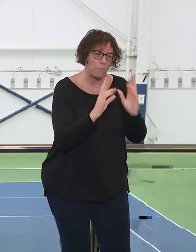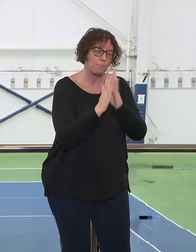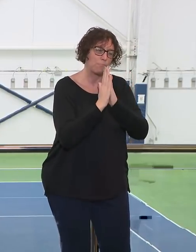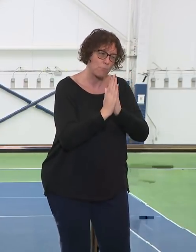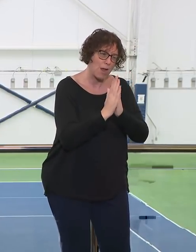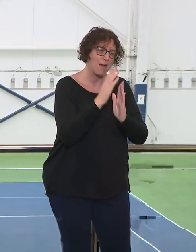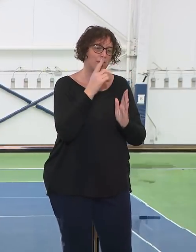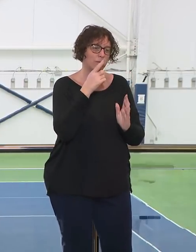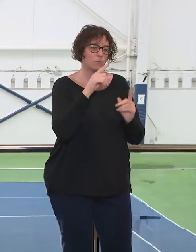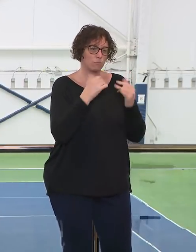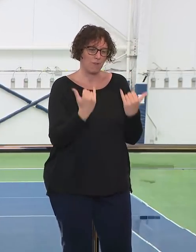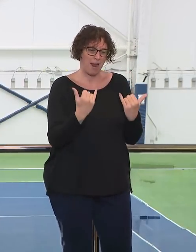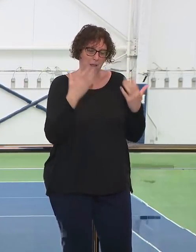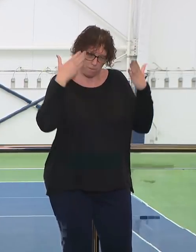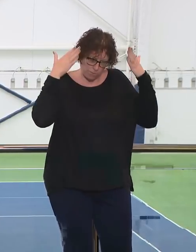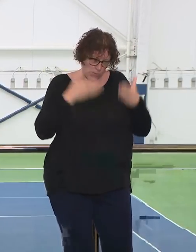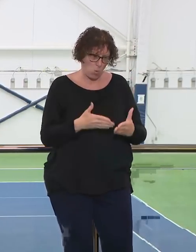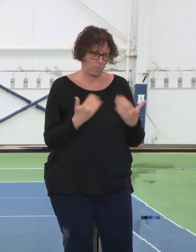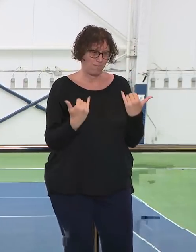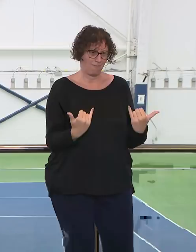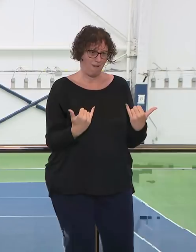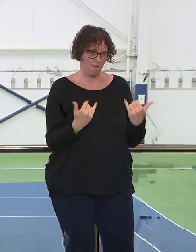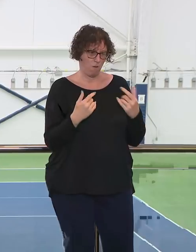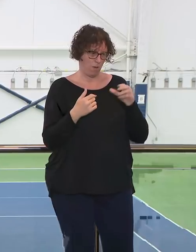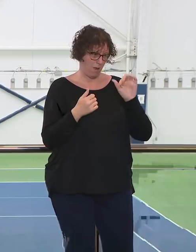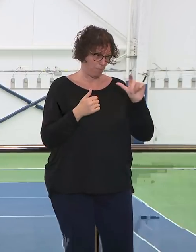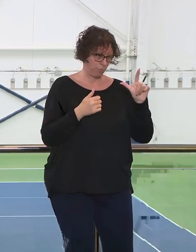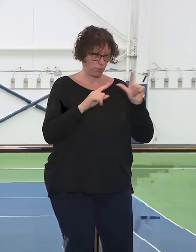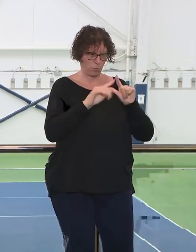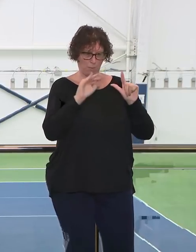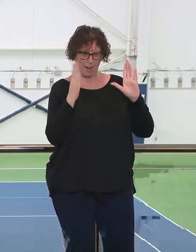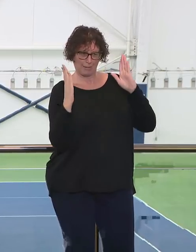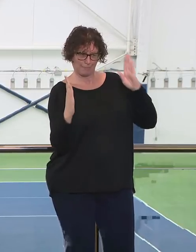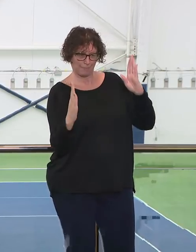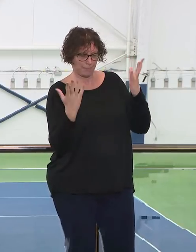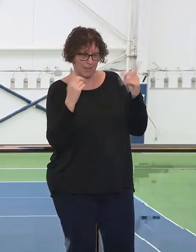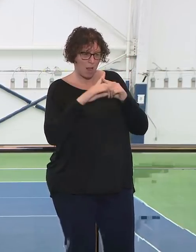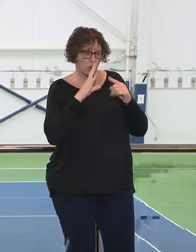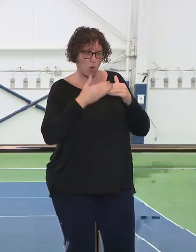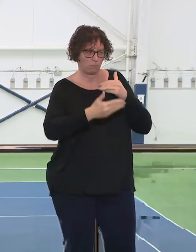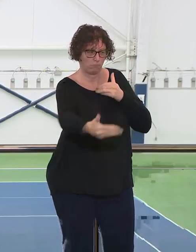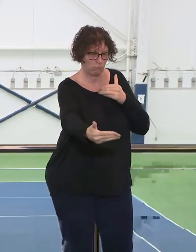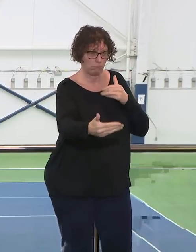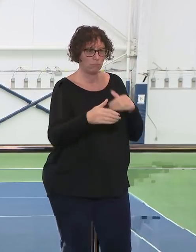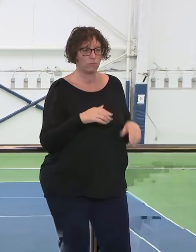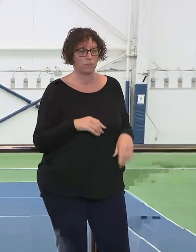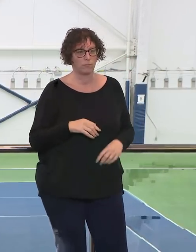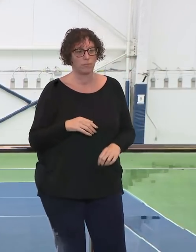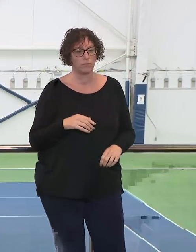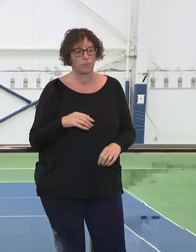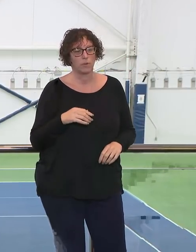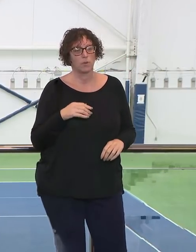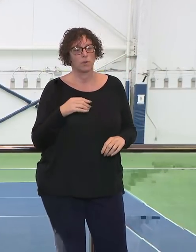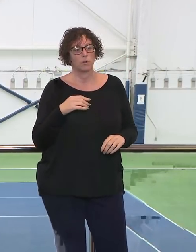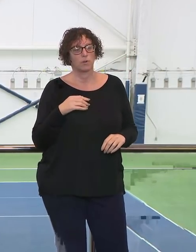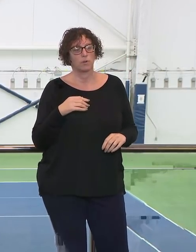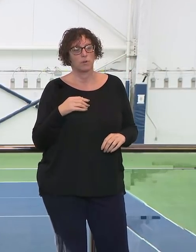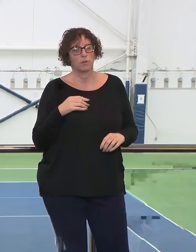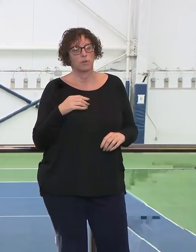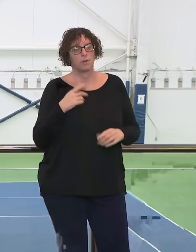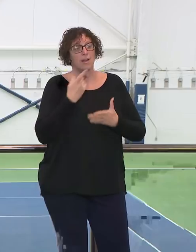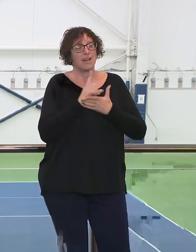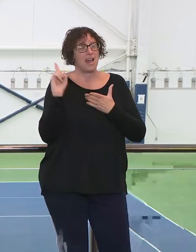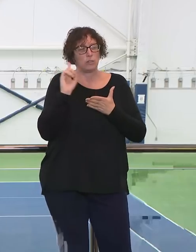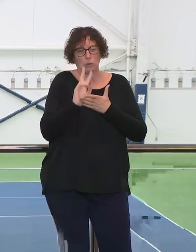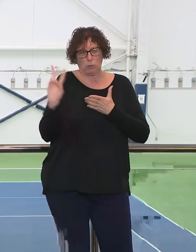and you come back down the mountain. It's going to take time. Remember, it was weeks ago that our health commissioner said her best estimate was we would